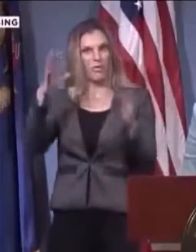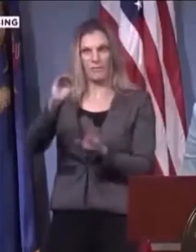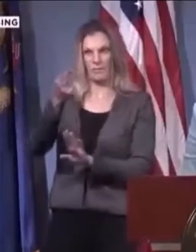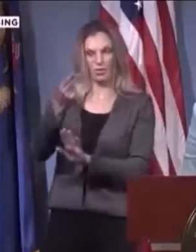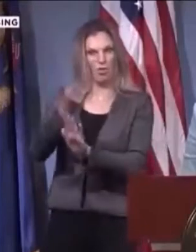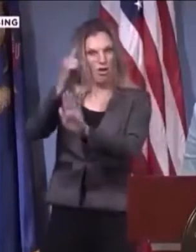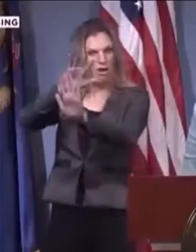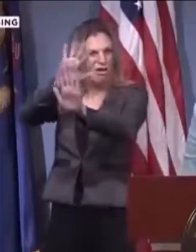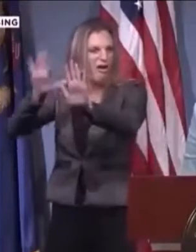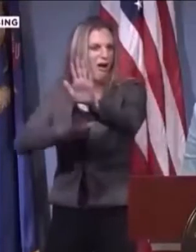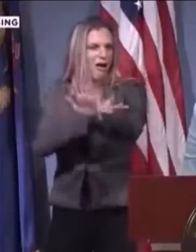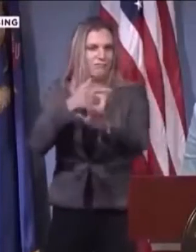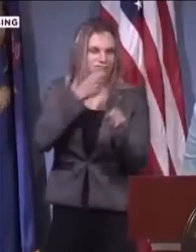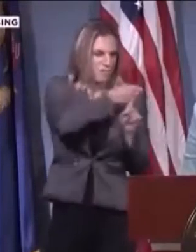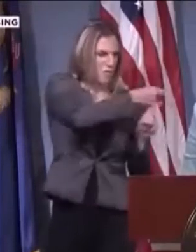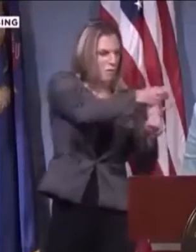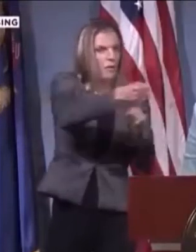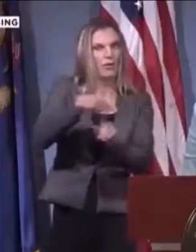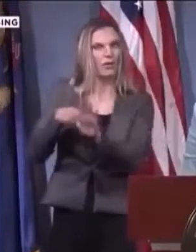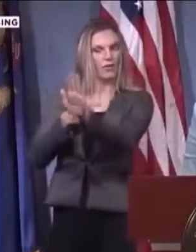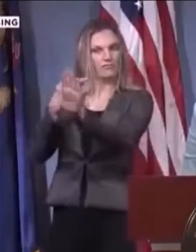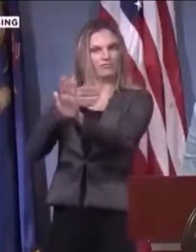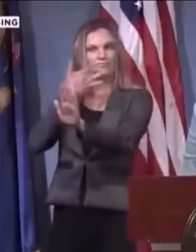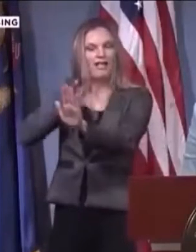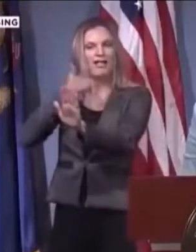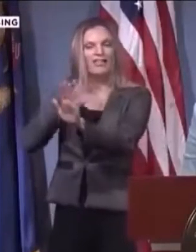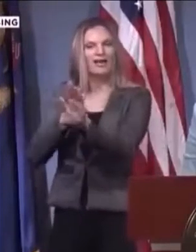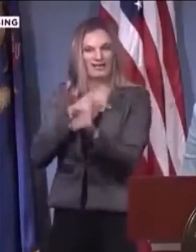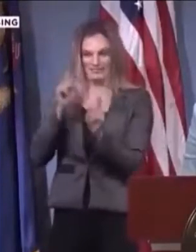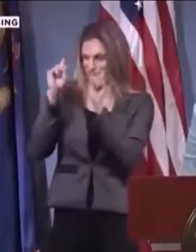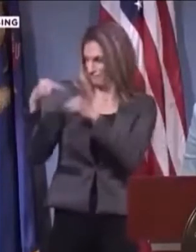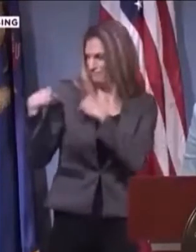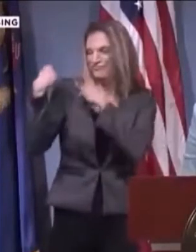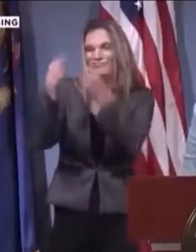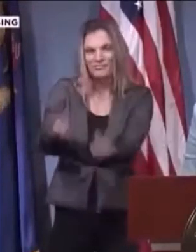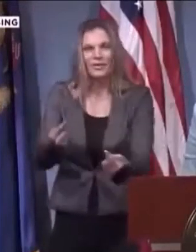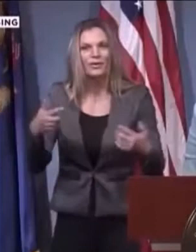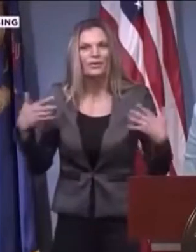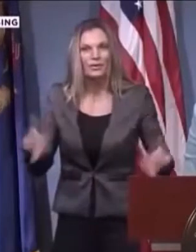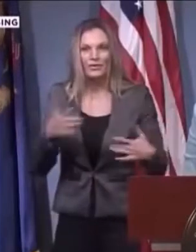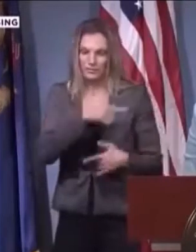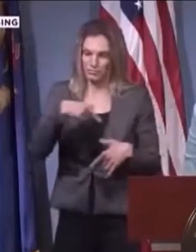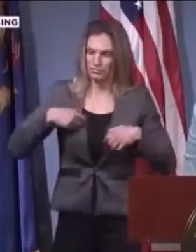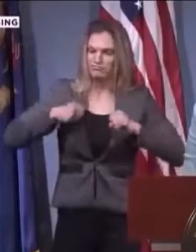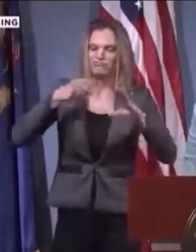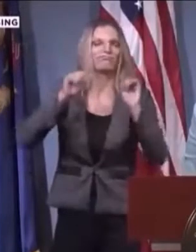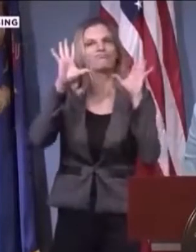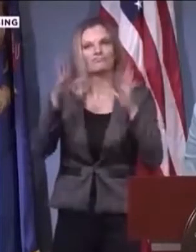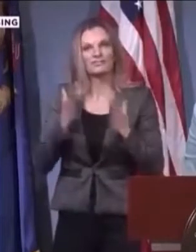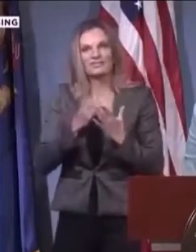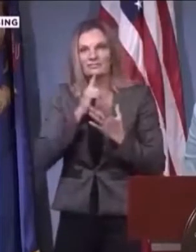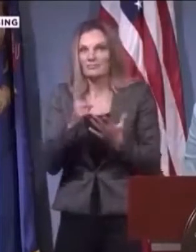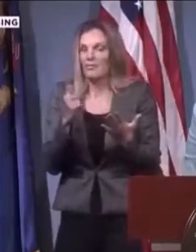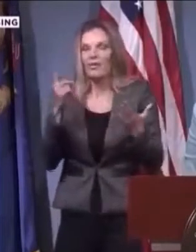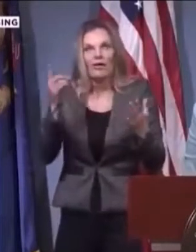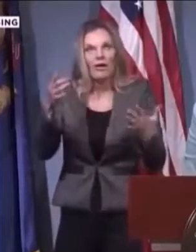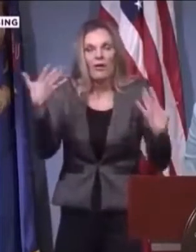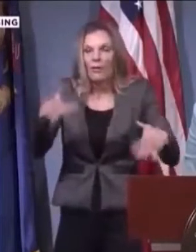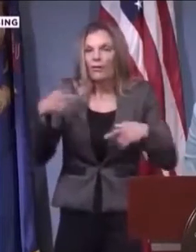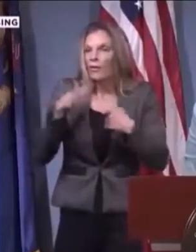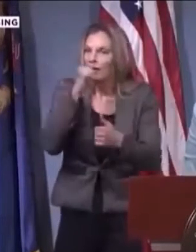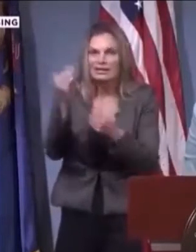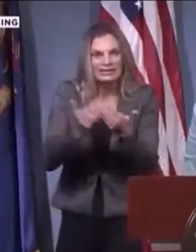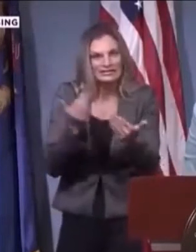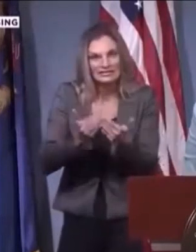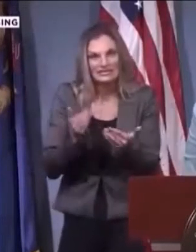It might sound like it, and I might have been calling out some things that the Democratic Party have done. But that's because I'm talking about